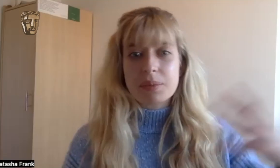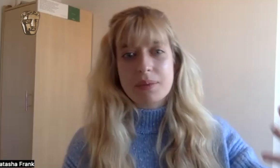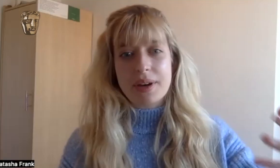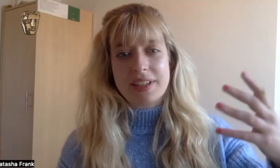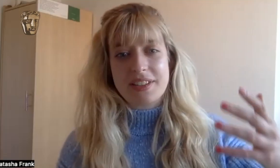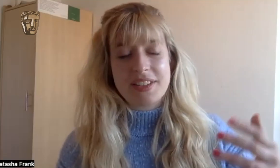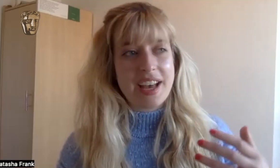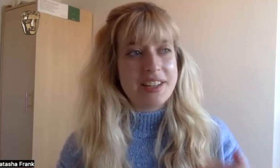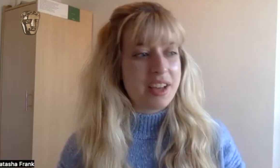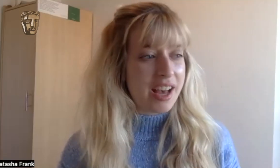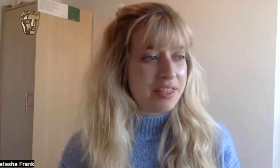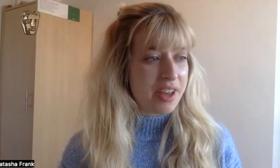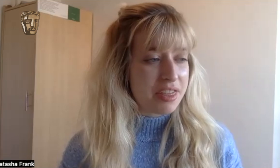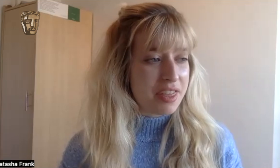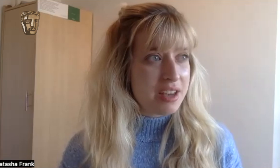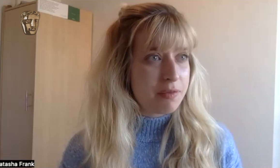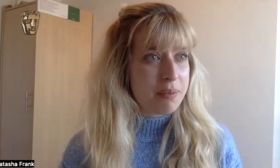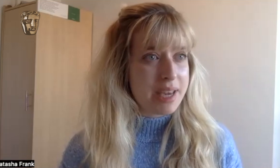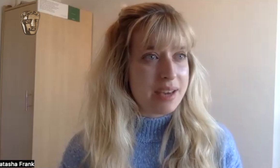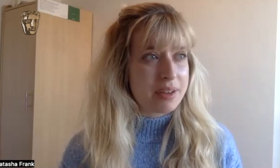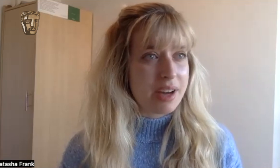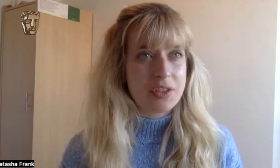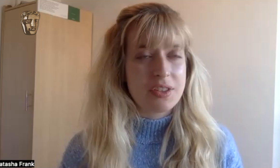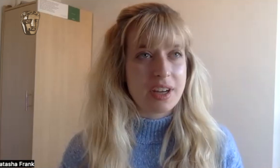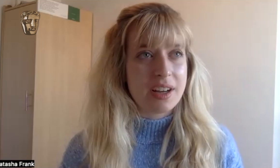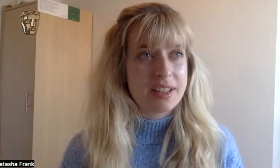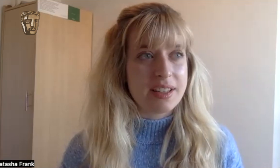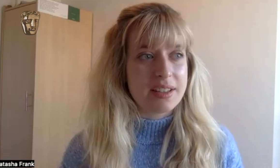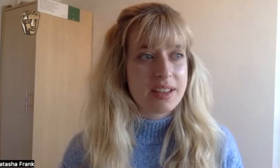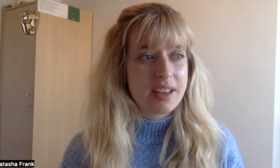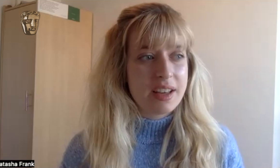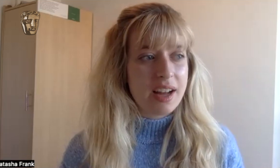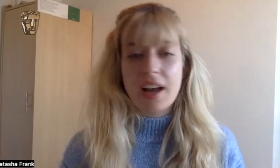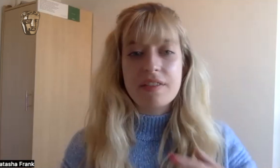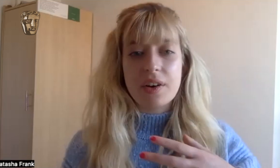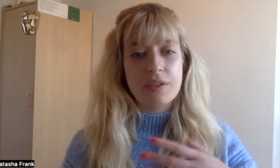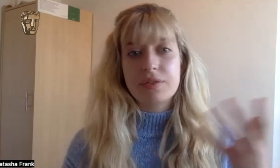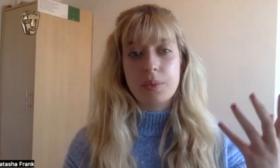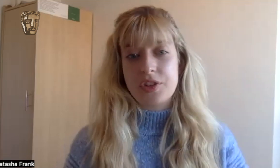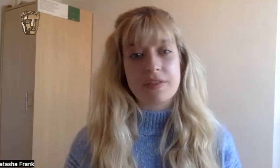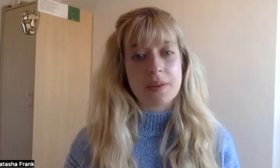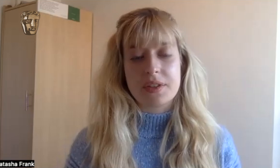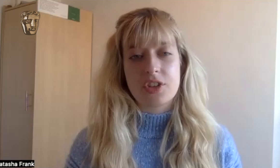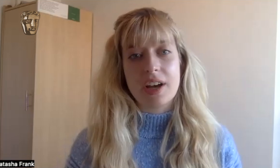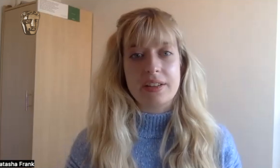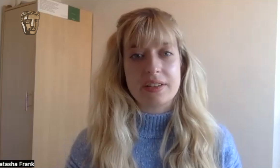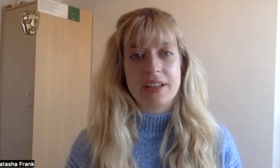composing, as you said, and I think for me it kind of just started as a love of watching films as a child and